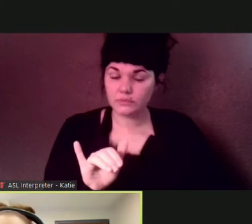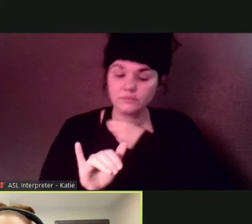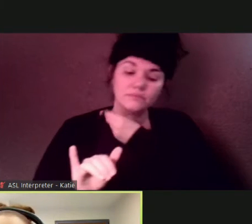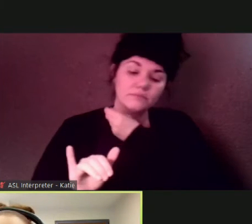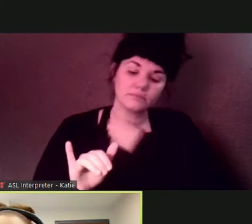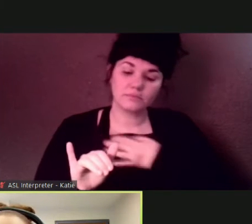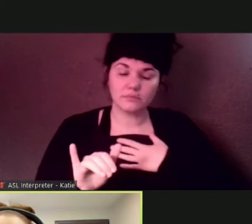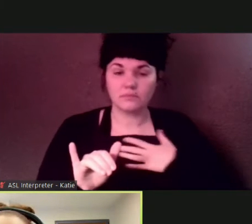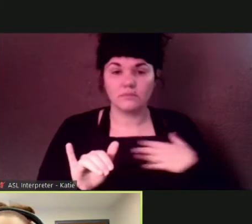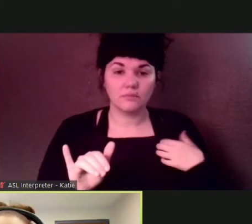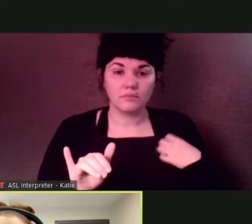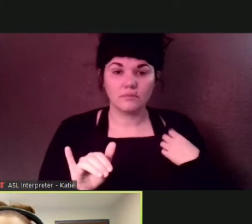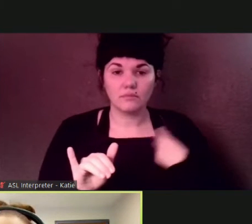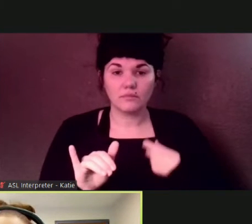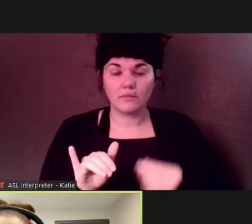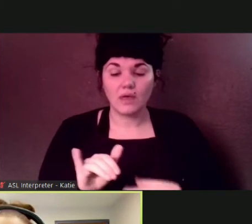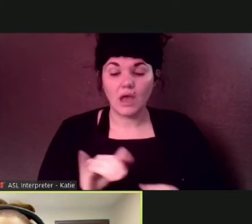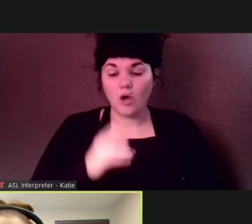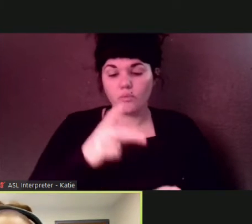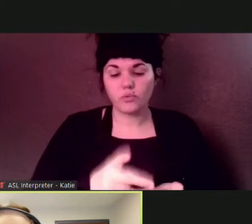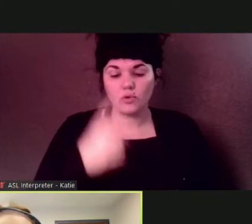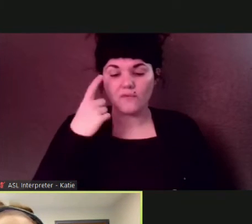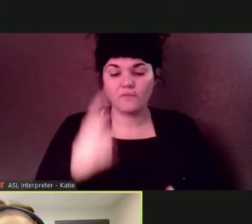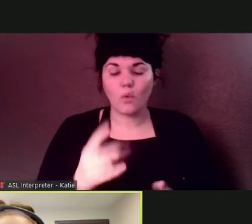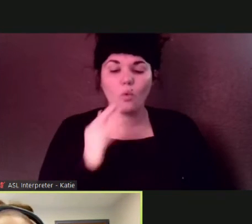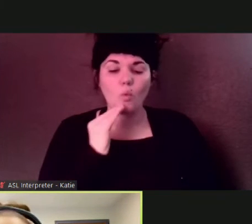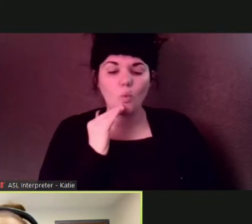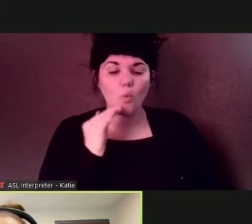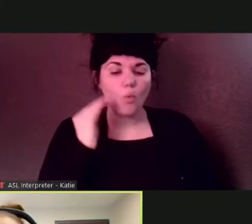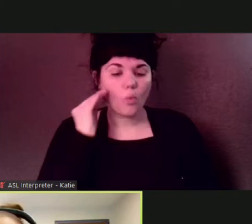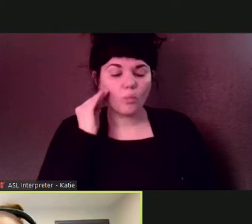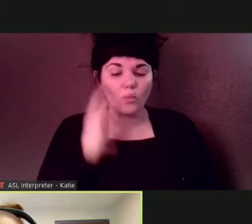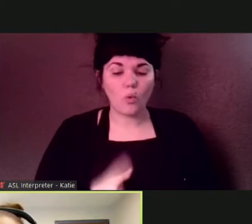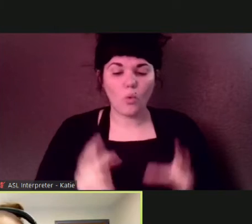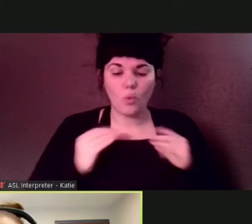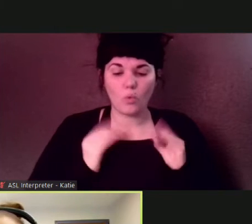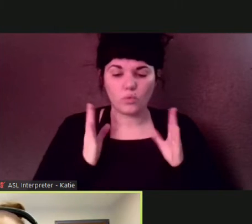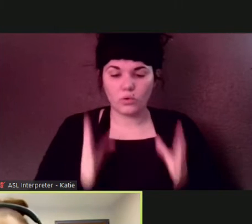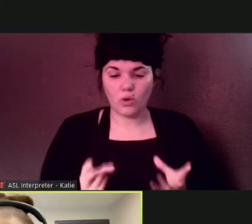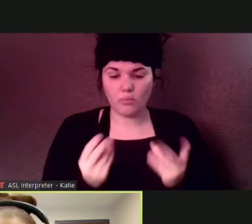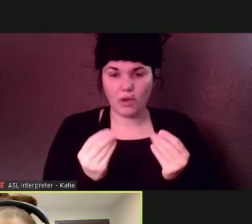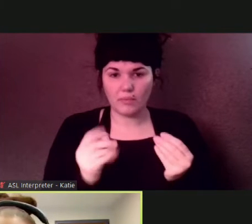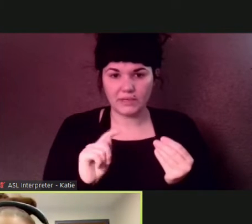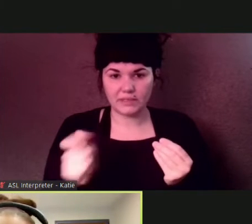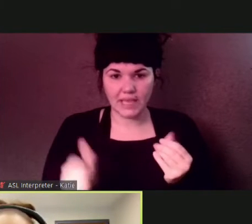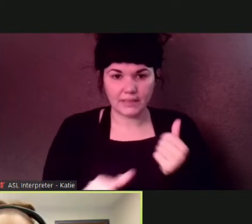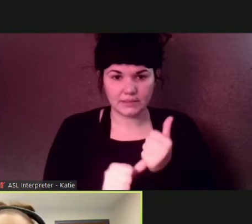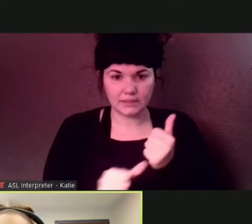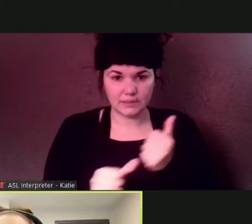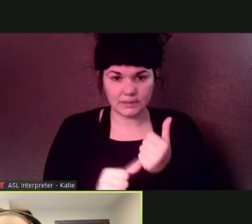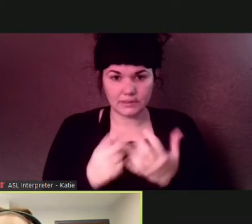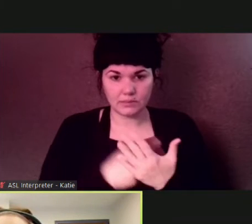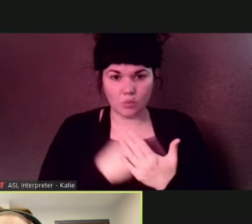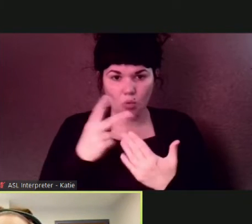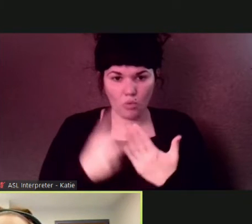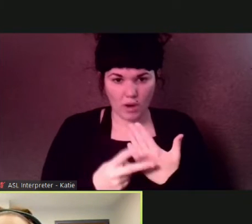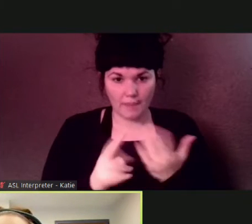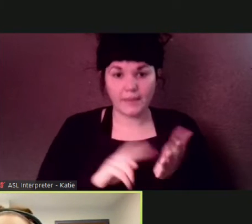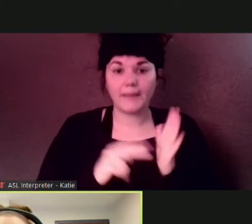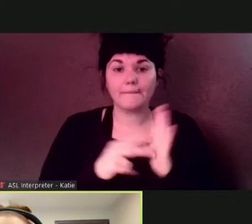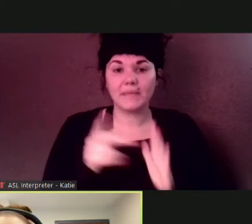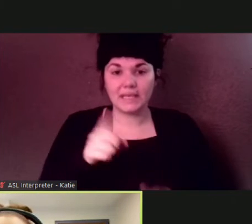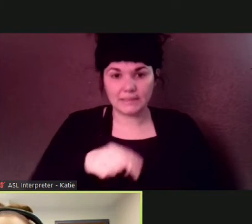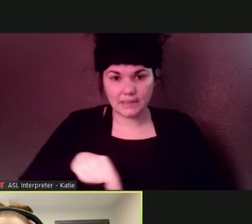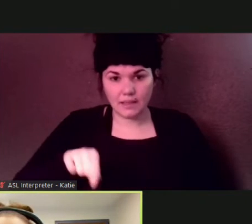the homeowner property tax assistance program which means that these are homeowners homeowners who uh meet